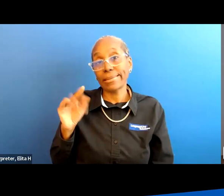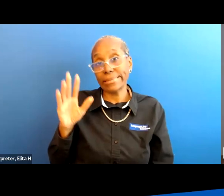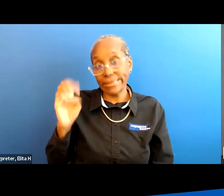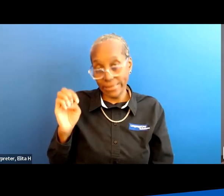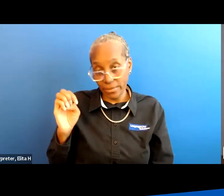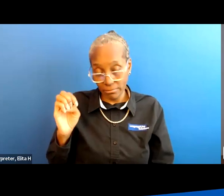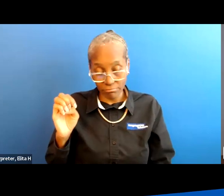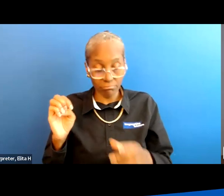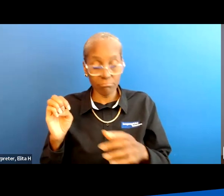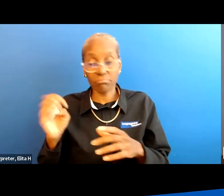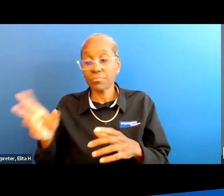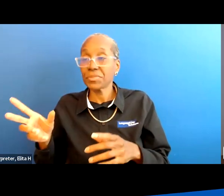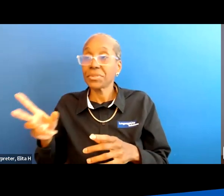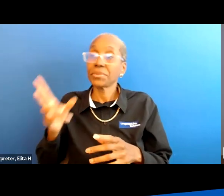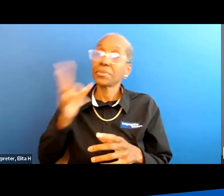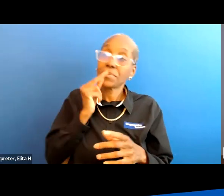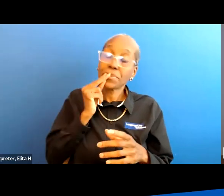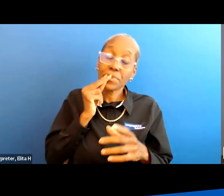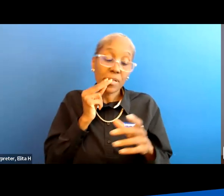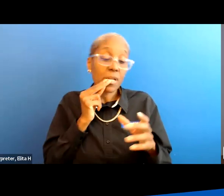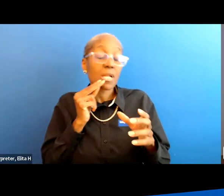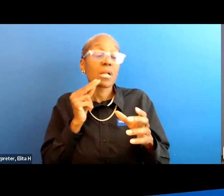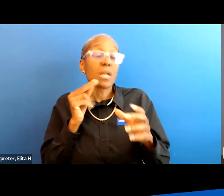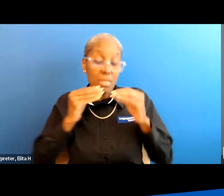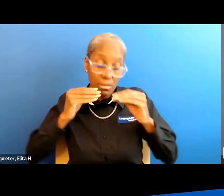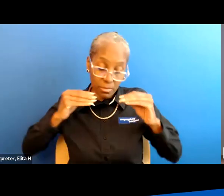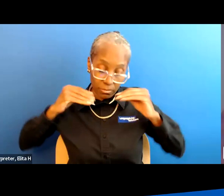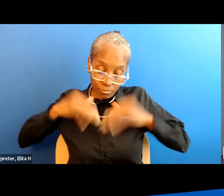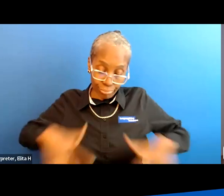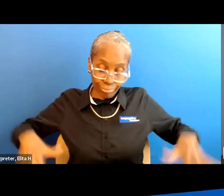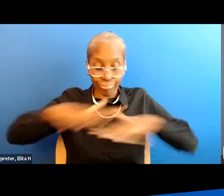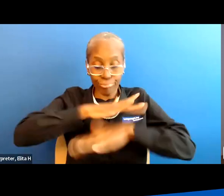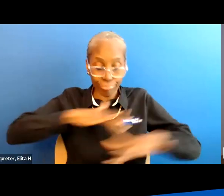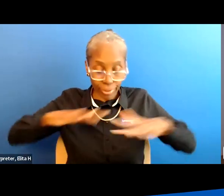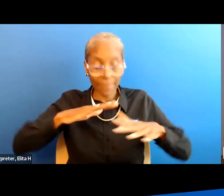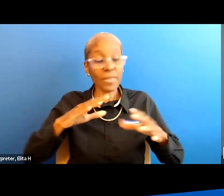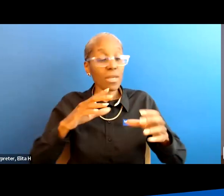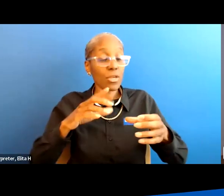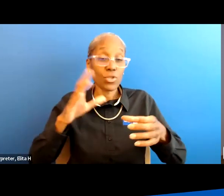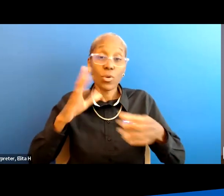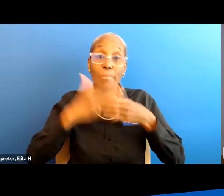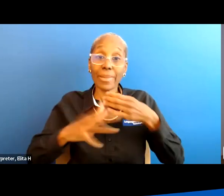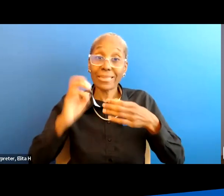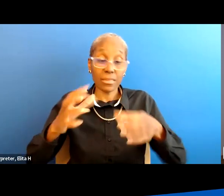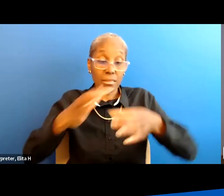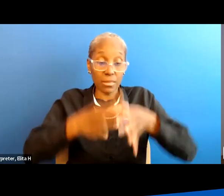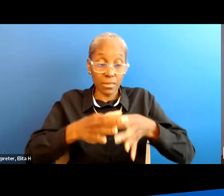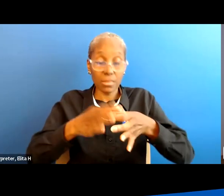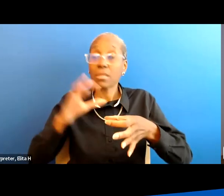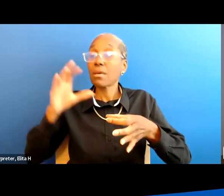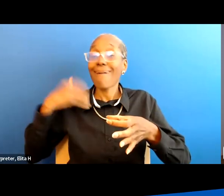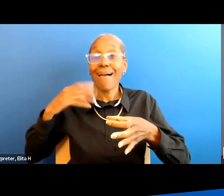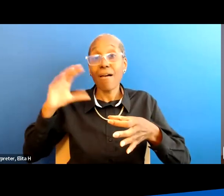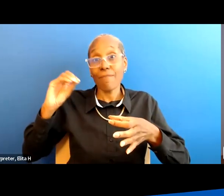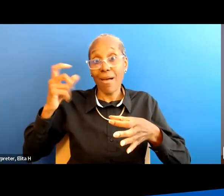where the oxygen model should my molecule should be to go around in your body so if nicotine is on